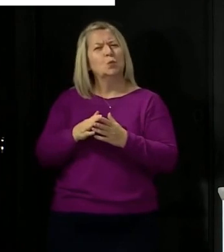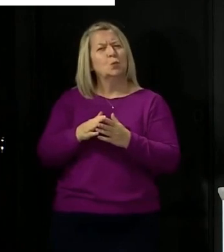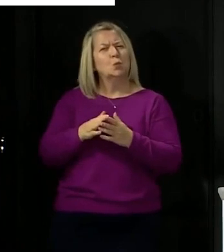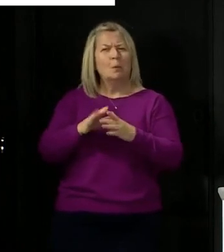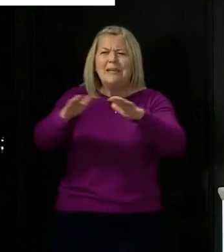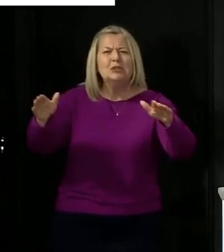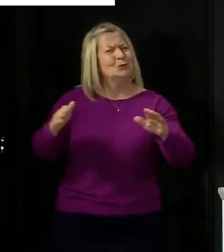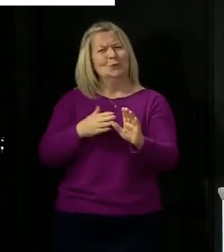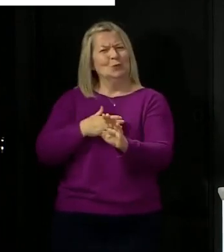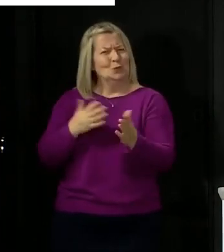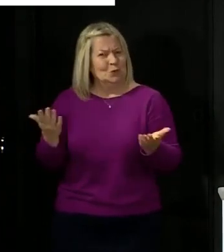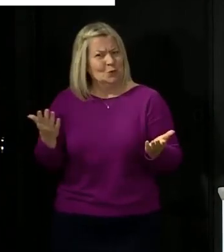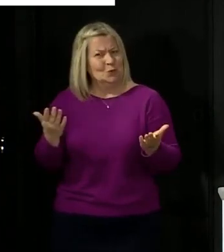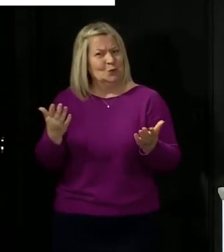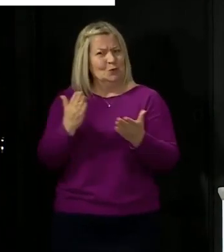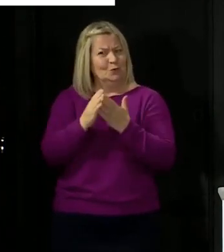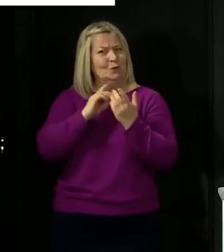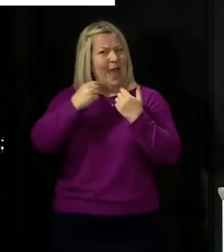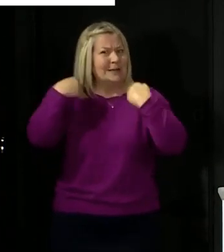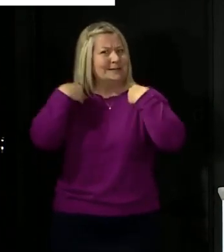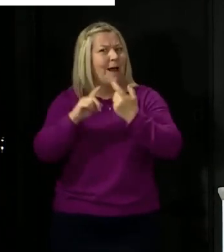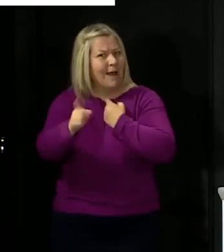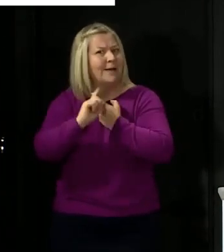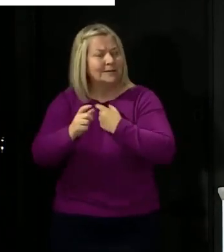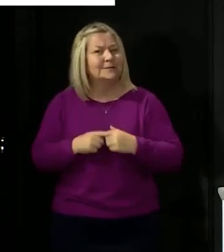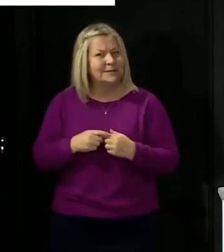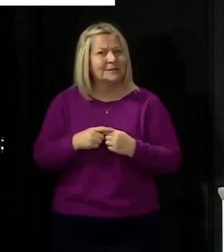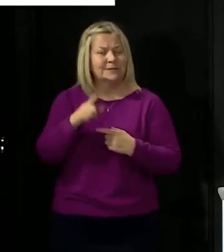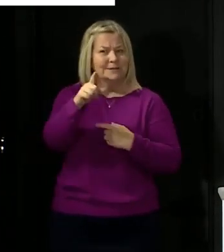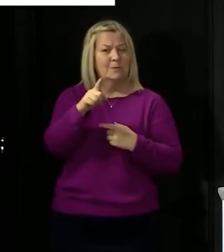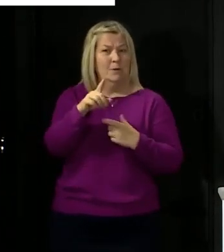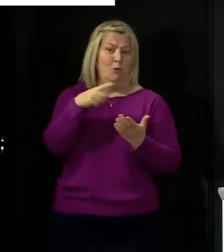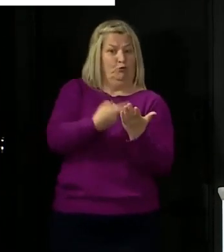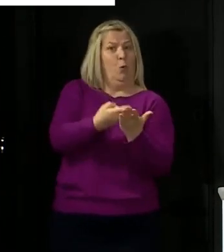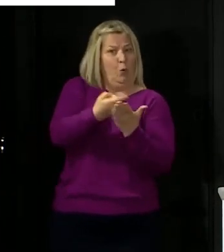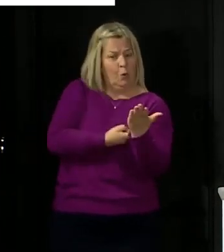an important change to the existing rules. But all of the restrictions in Scotland for now remain in.